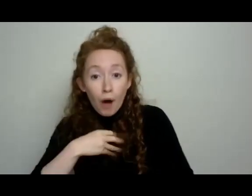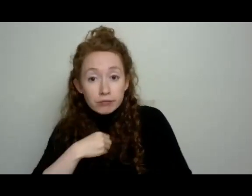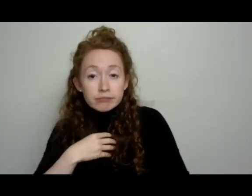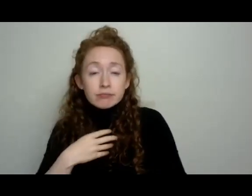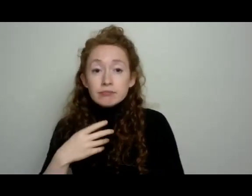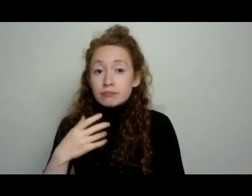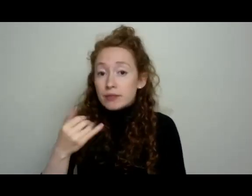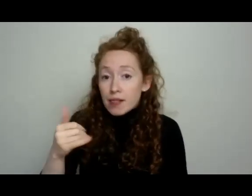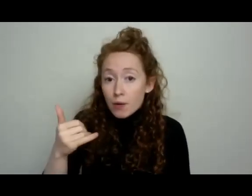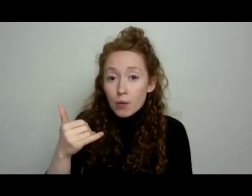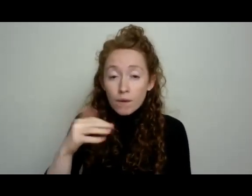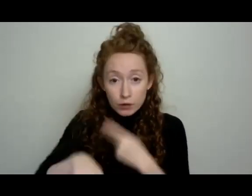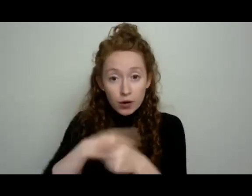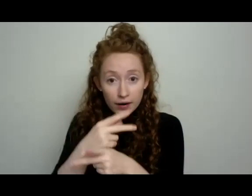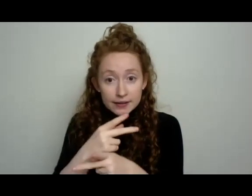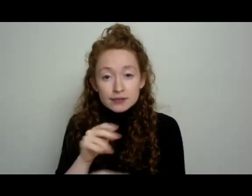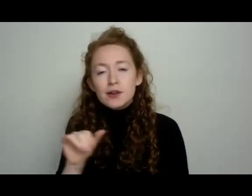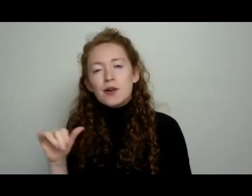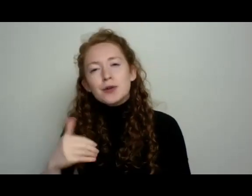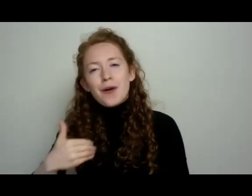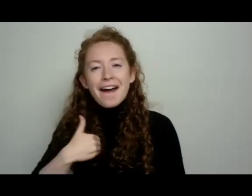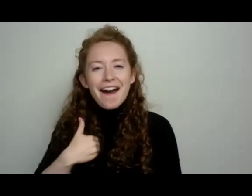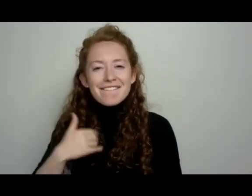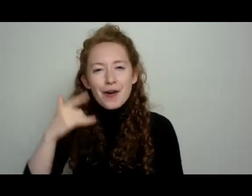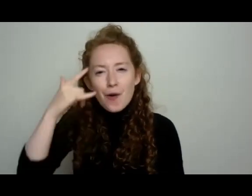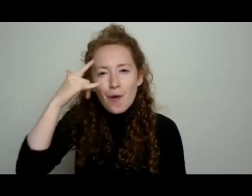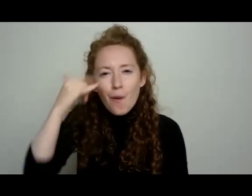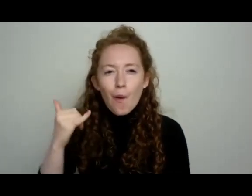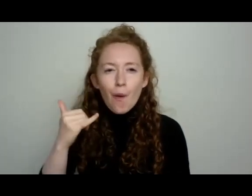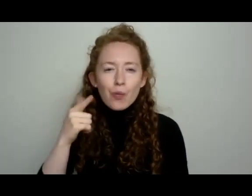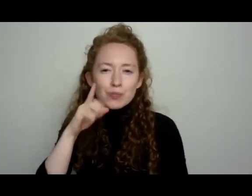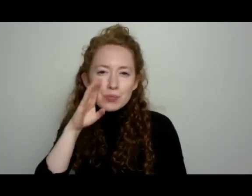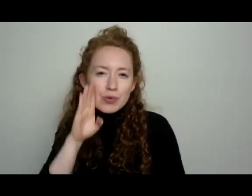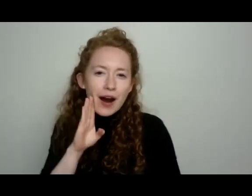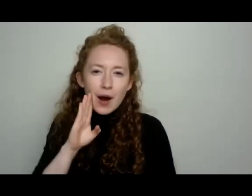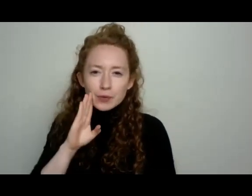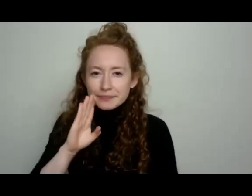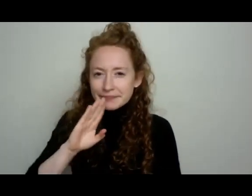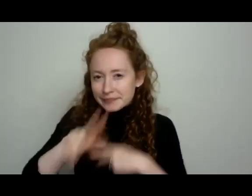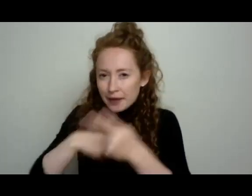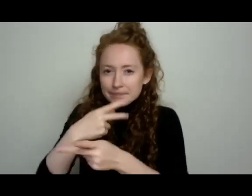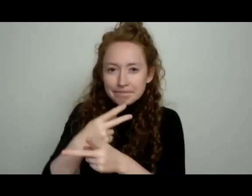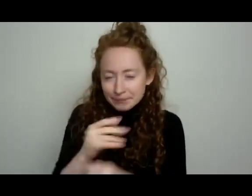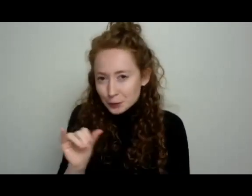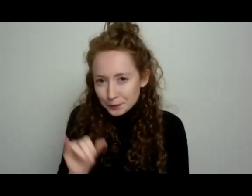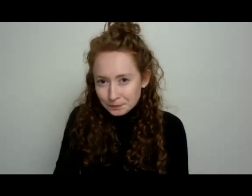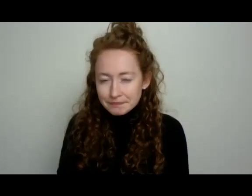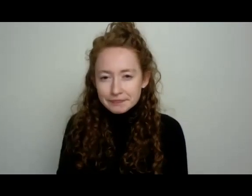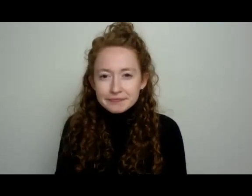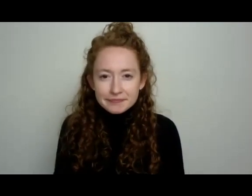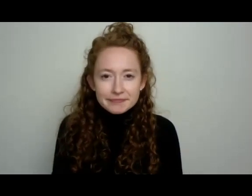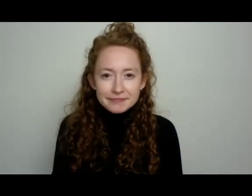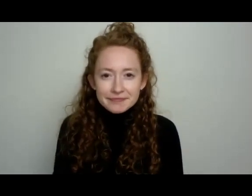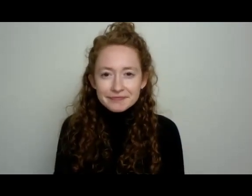cucumbers, and there are also some golden brown, like the punakira style cucumbers. But largely